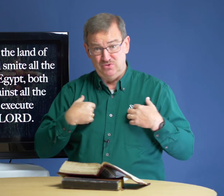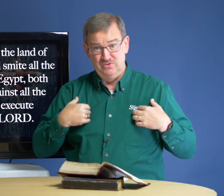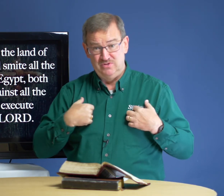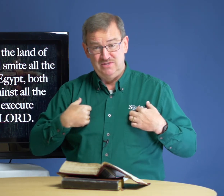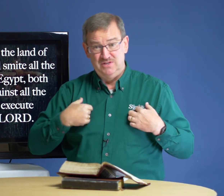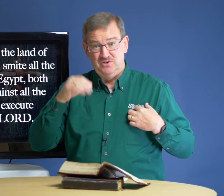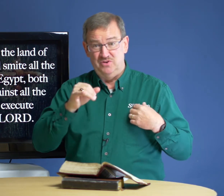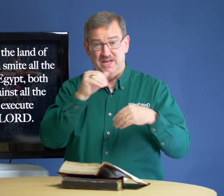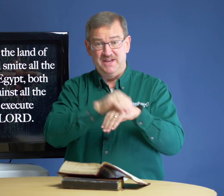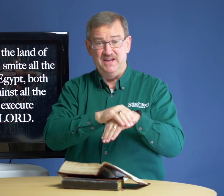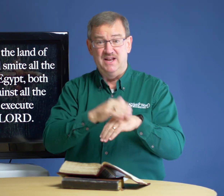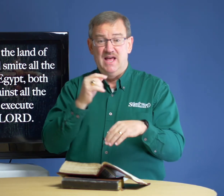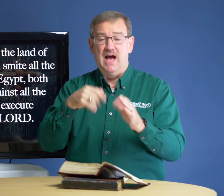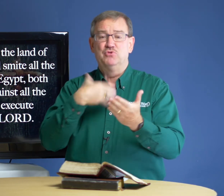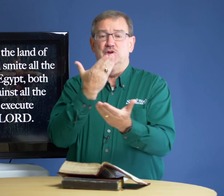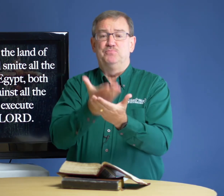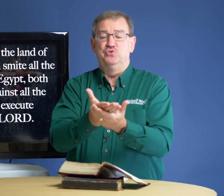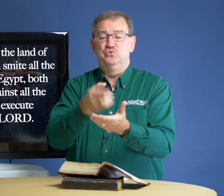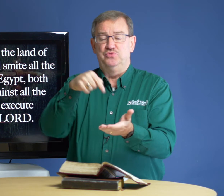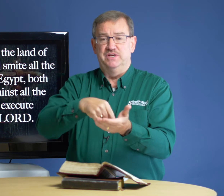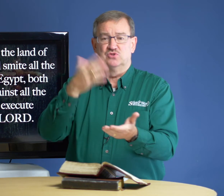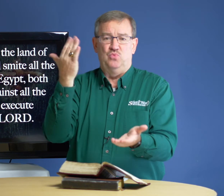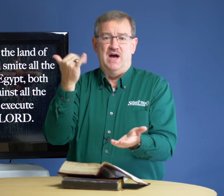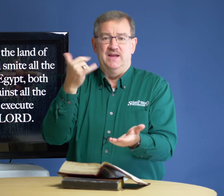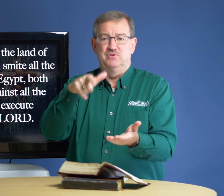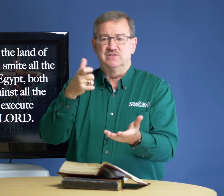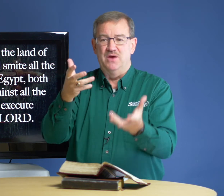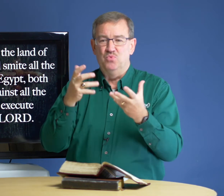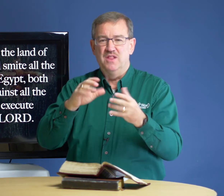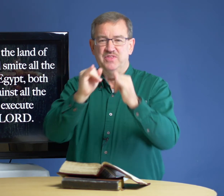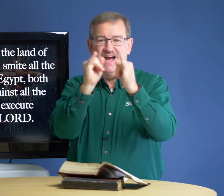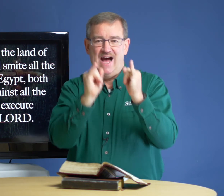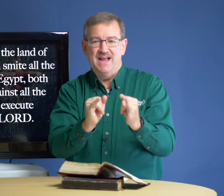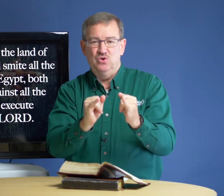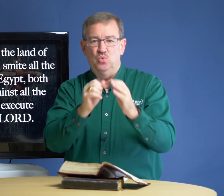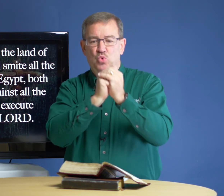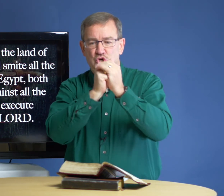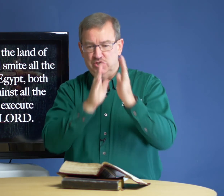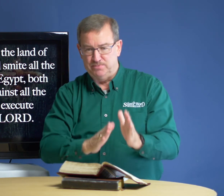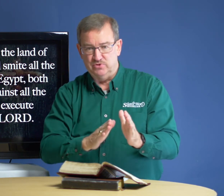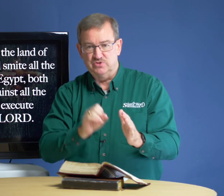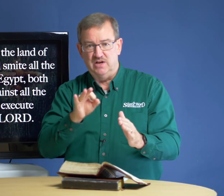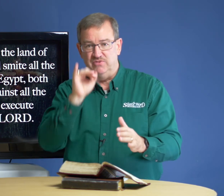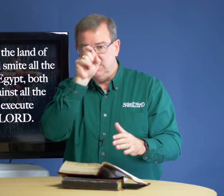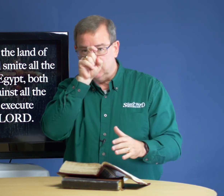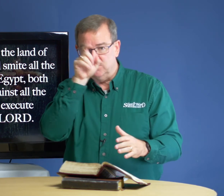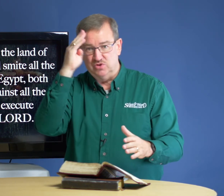on that night. I'm going to do this. Why? Because I want the idol worshipers of Egypt to